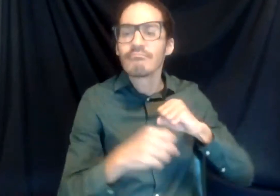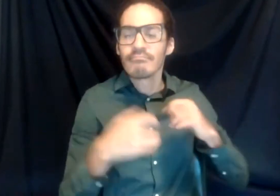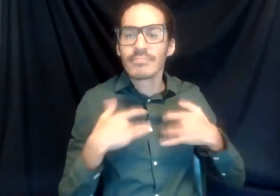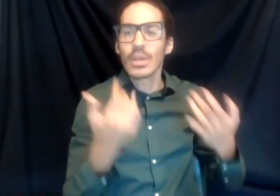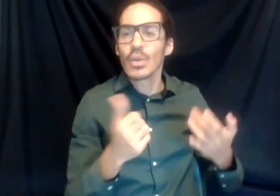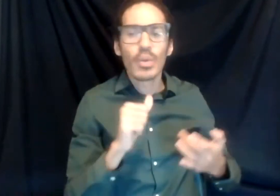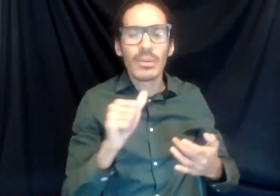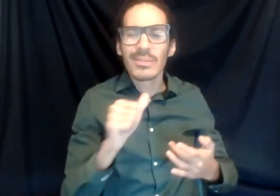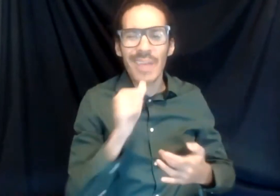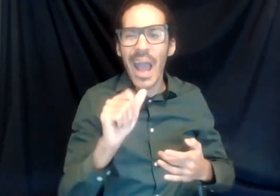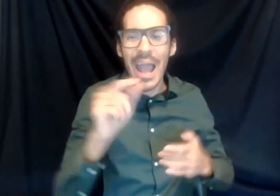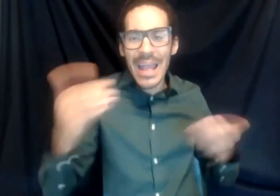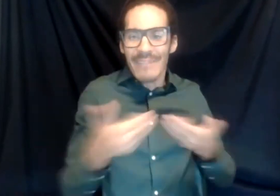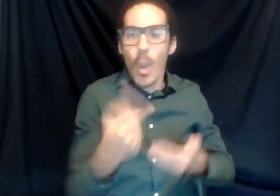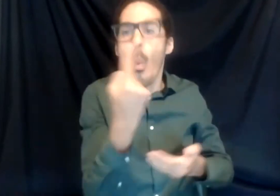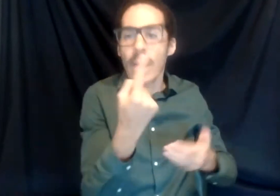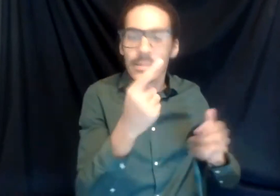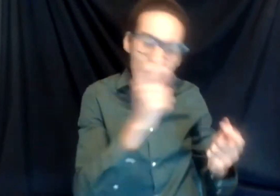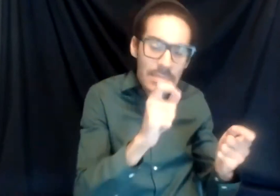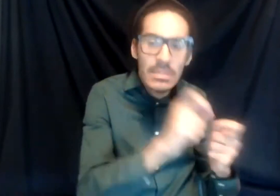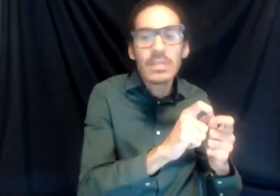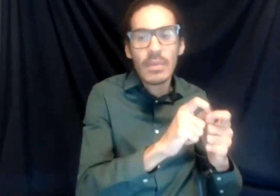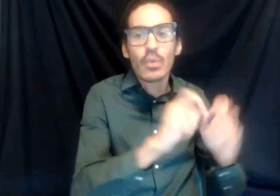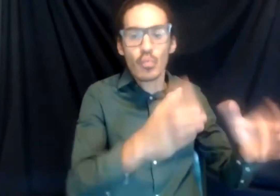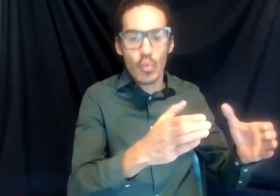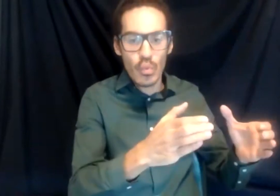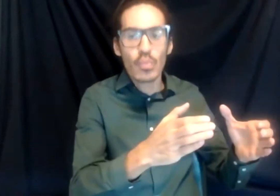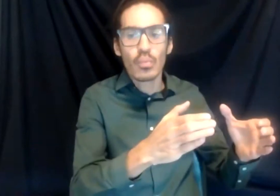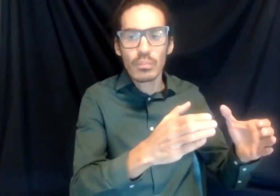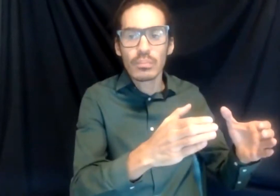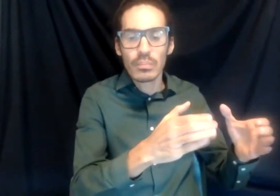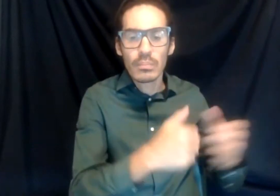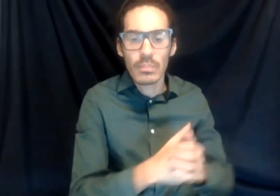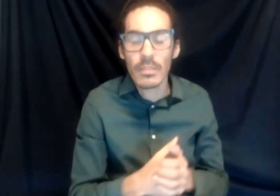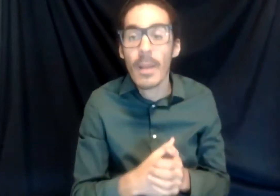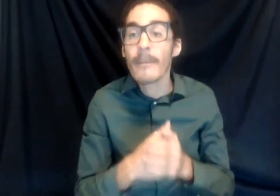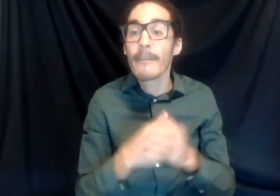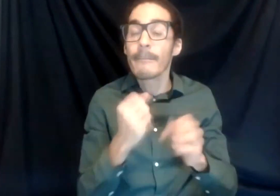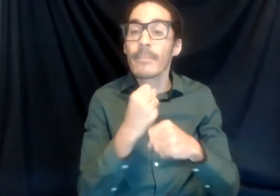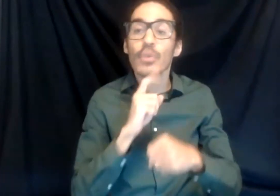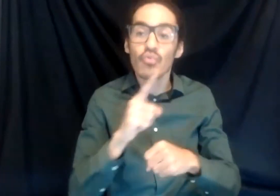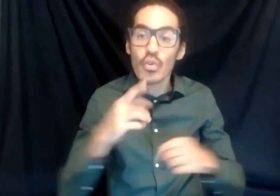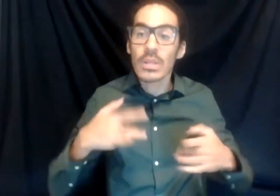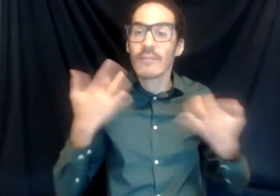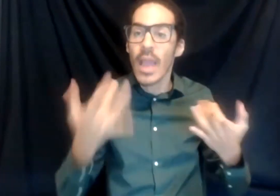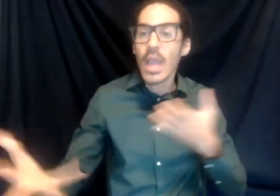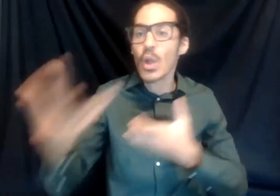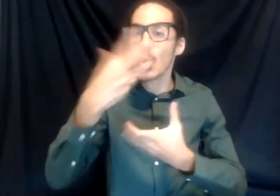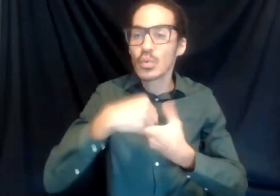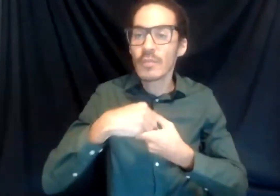particular group. It's pretty much spreading out the voice and the message and making sure the event is very inclusive to everyone. So